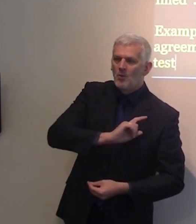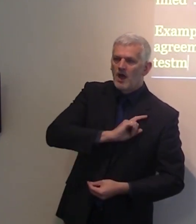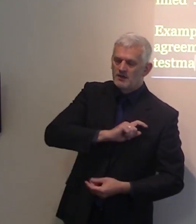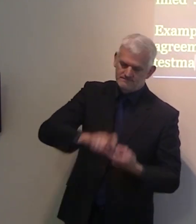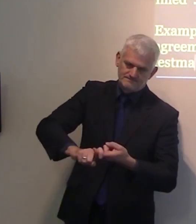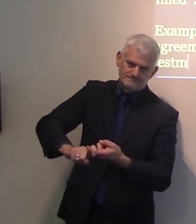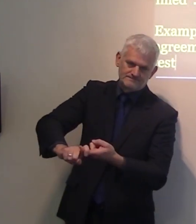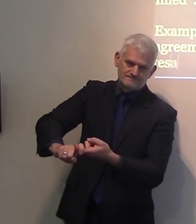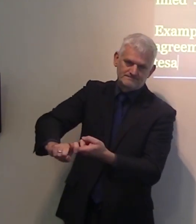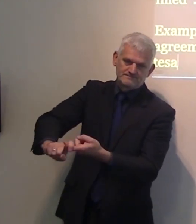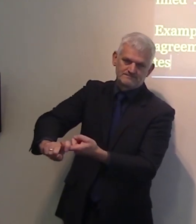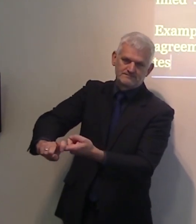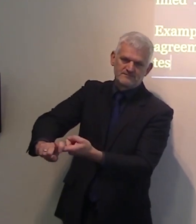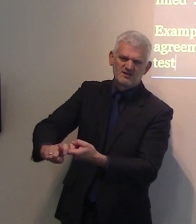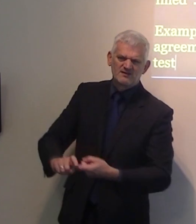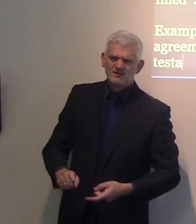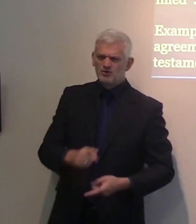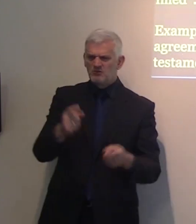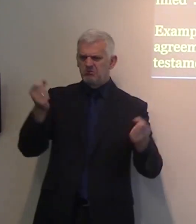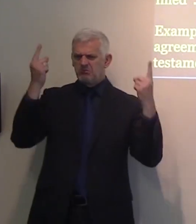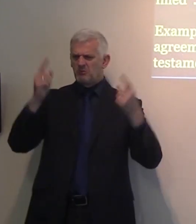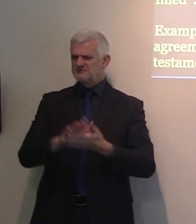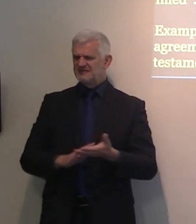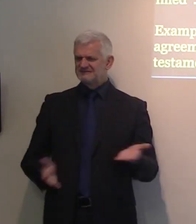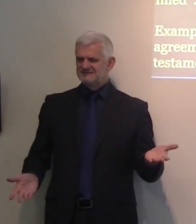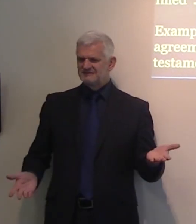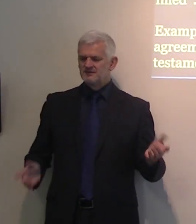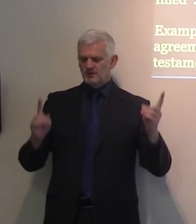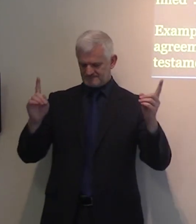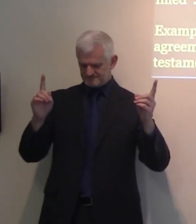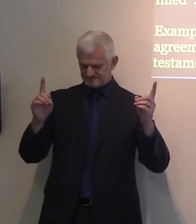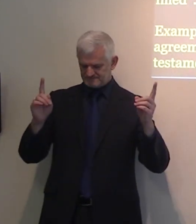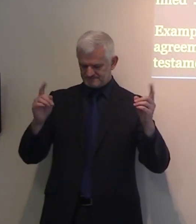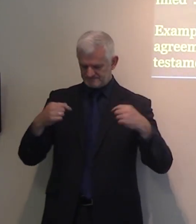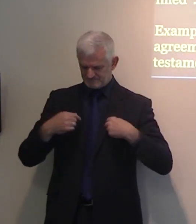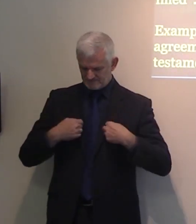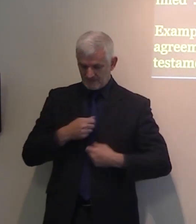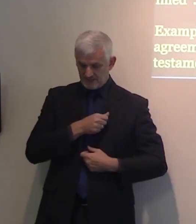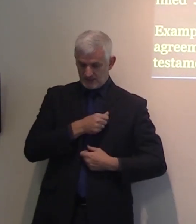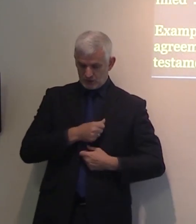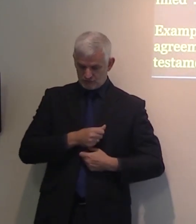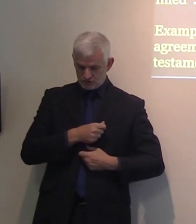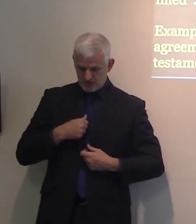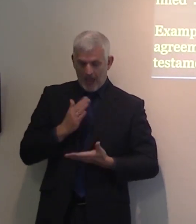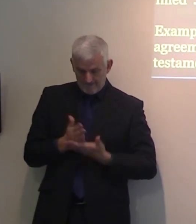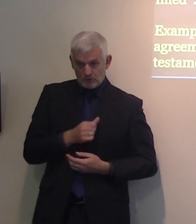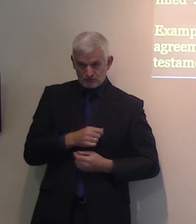Oh, what am I trying to say here? A Christian, an authentic Christian, a true Christian, will